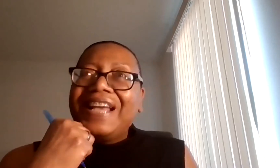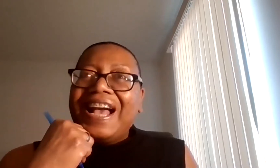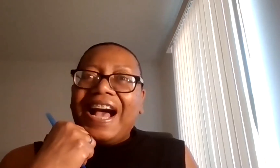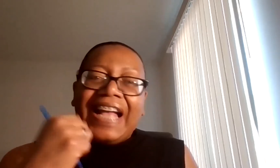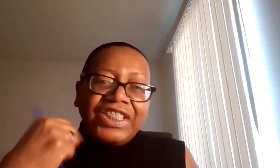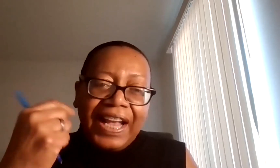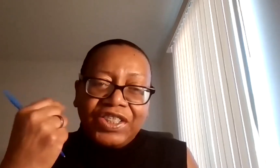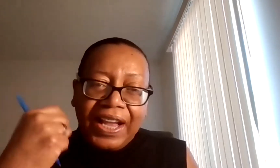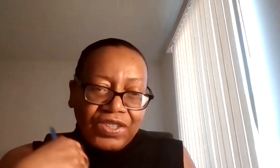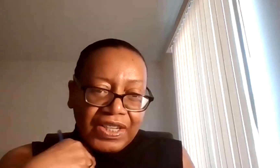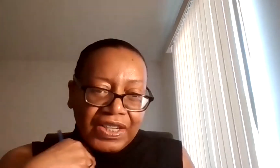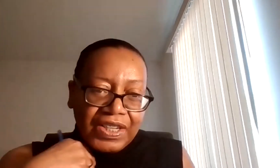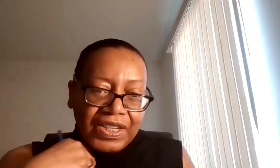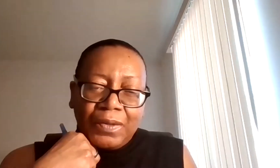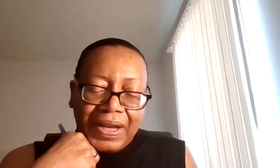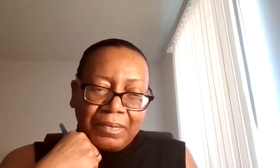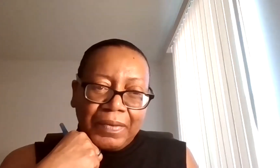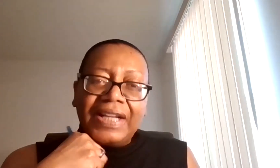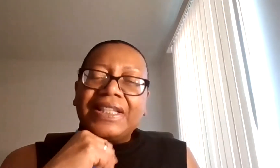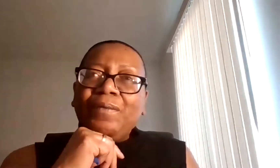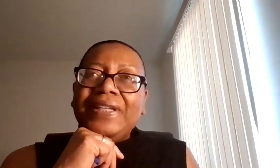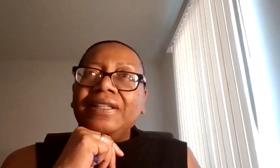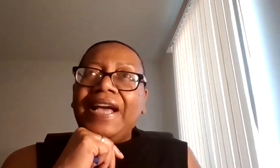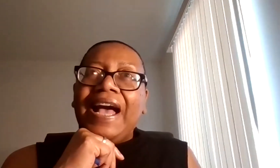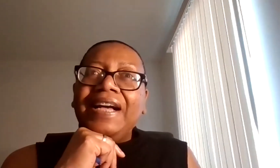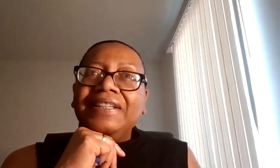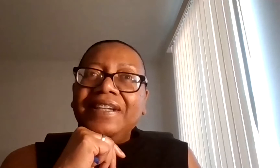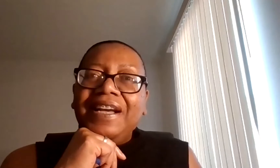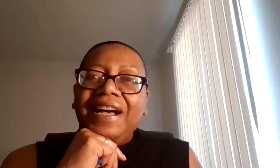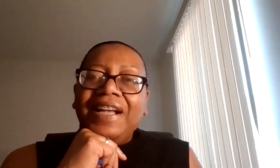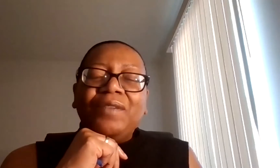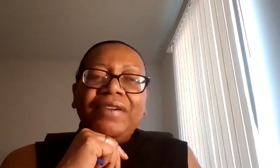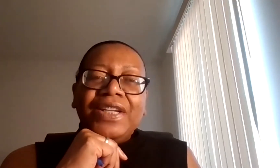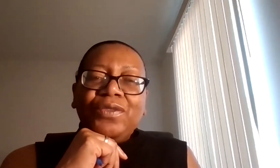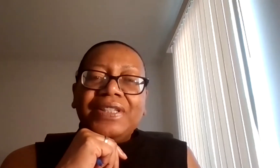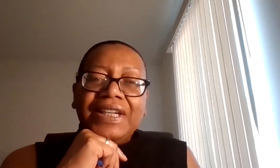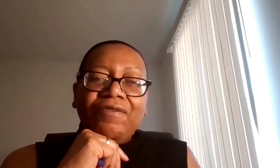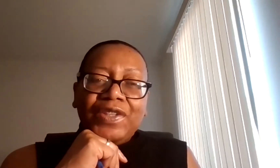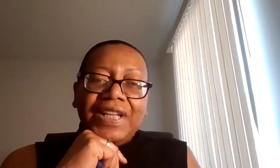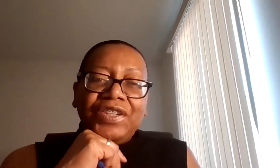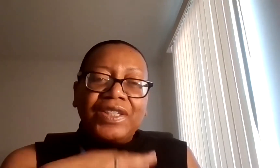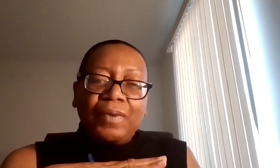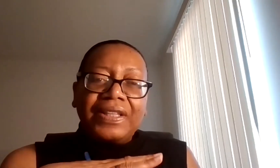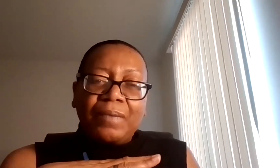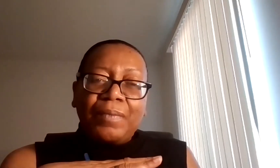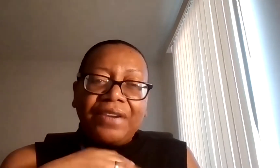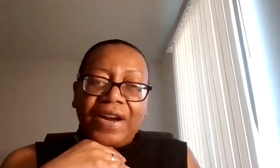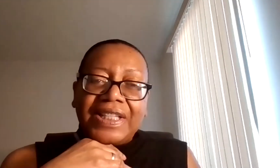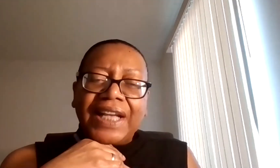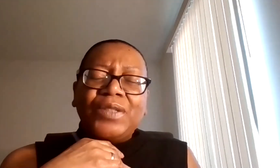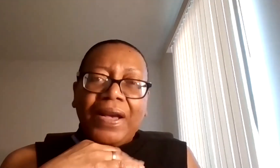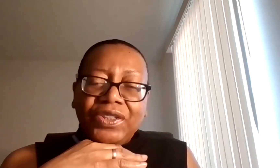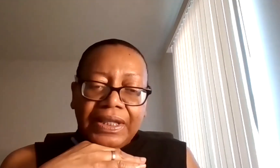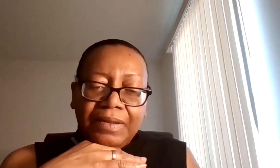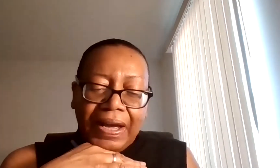And I actually had changed this up a little bit because I recently had, uh, some very interesting conversations with some of my